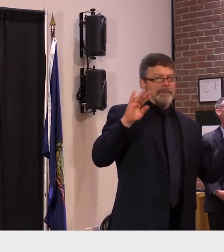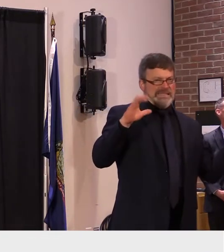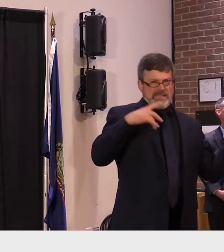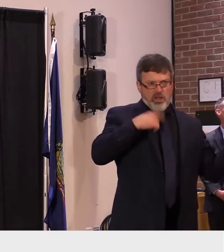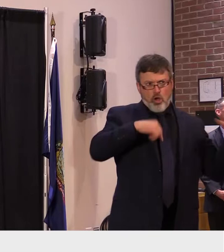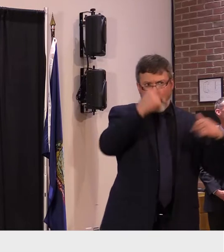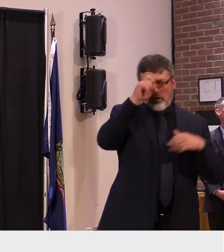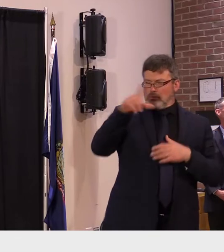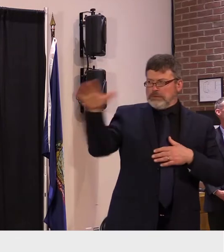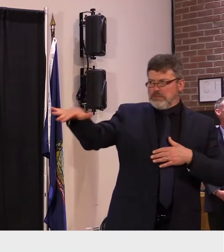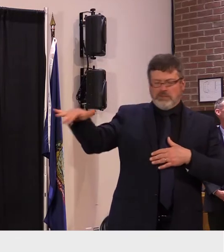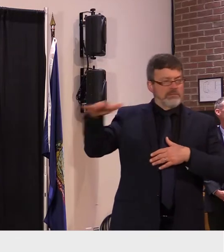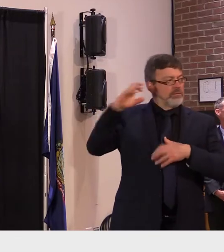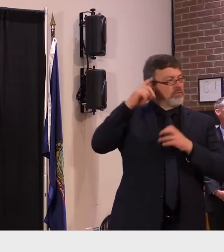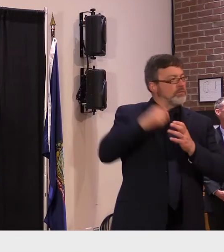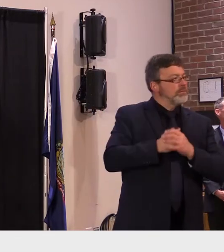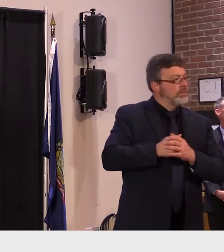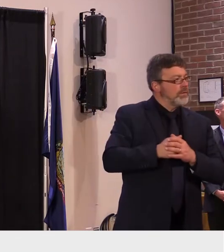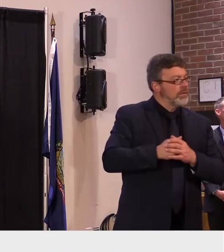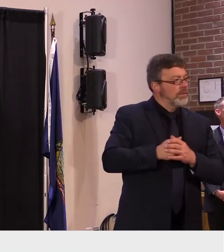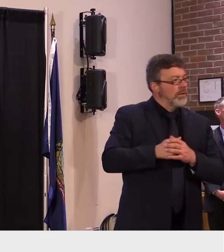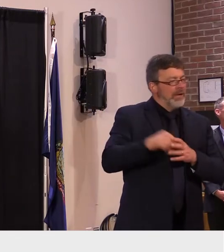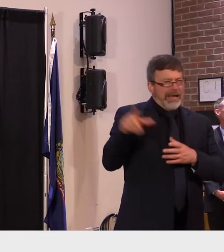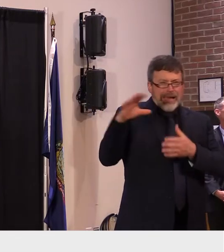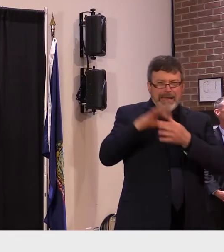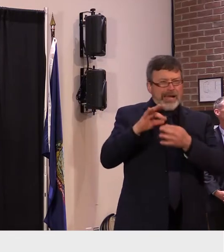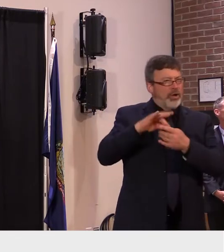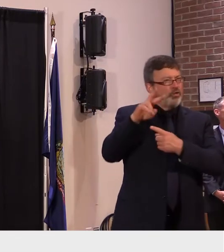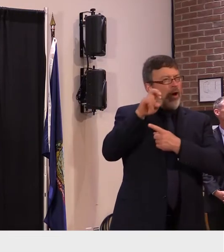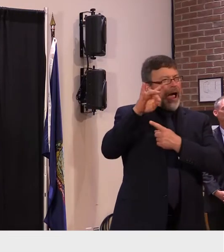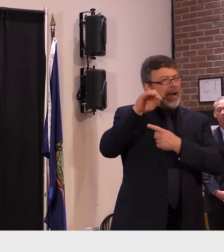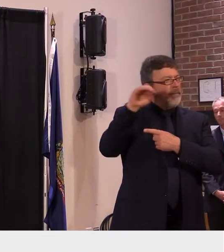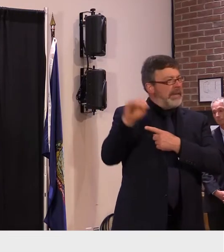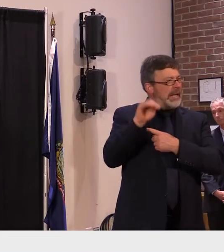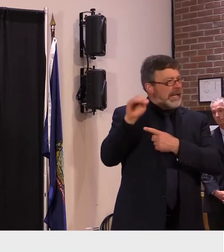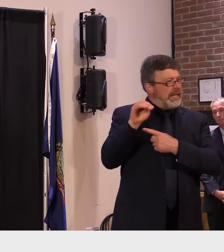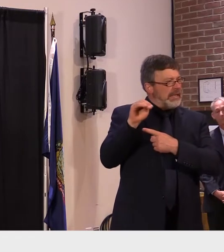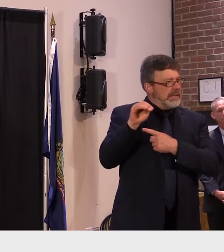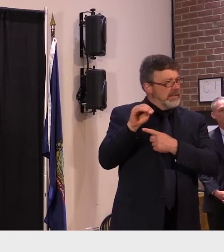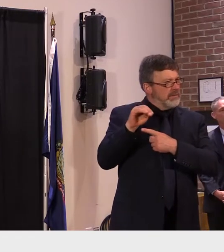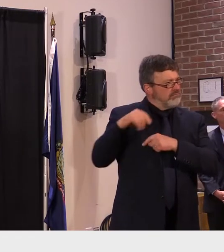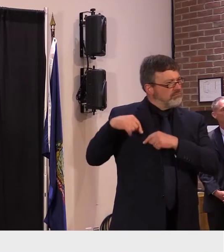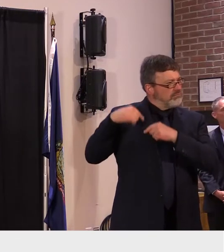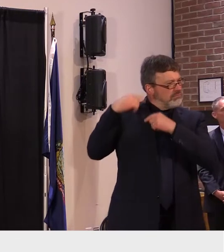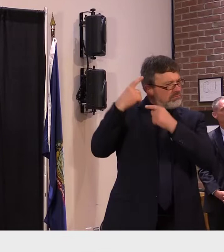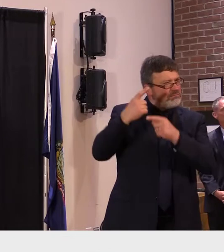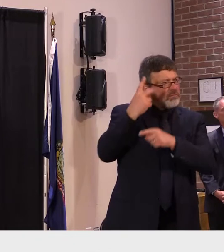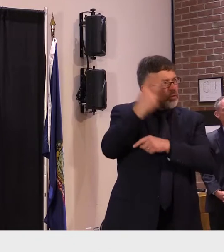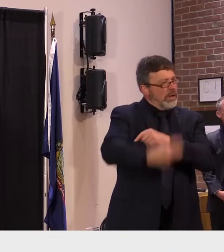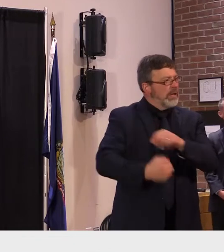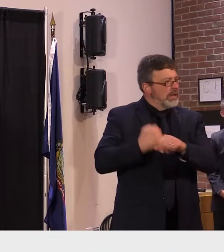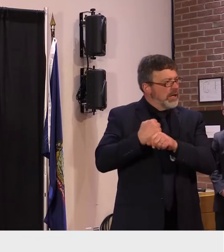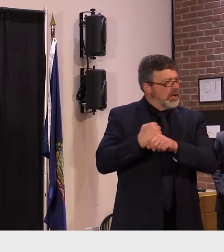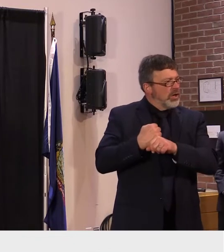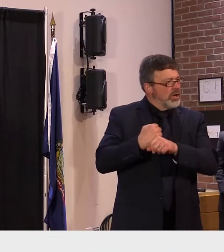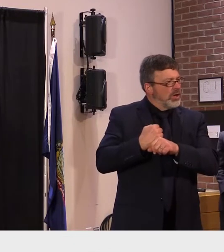you mentioned right the 280 million dollars for the two-year recovery short and long-term goals it's all bundled into the 280 million right